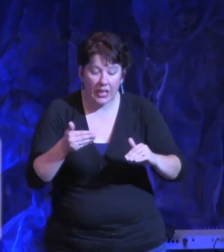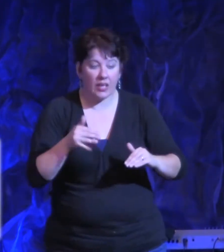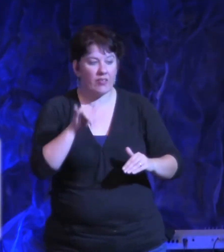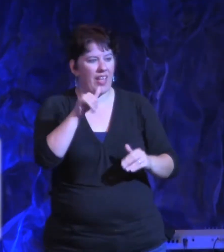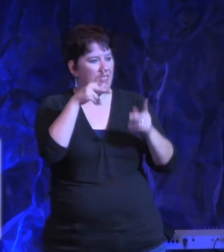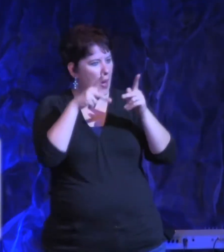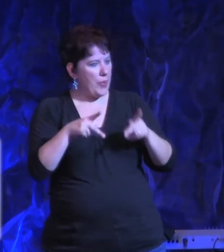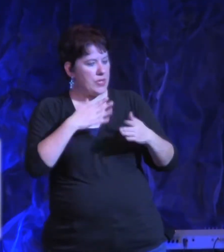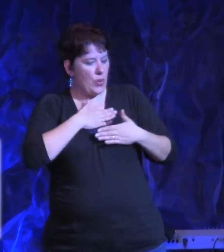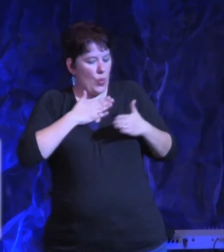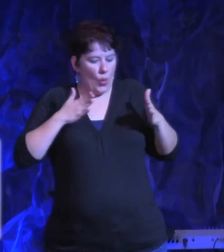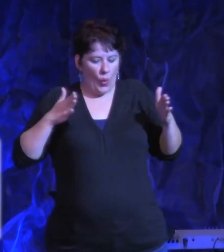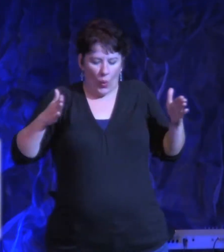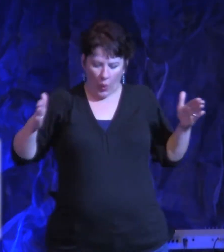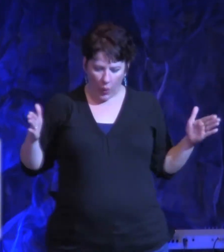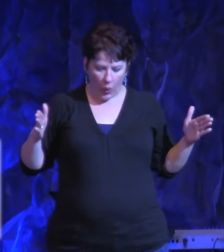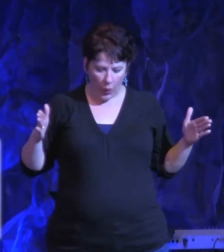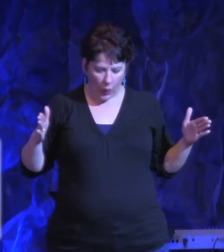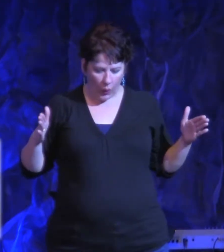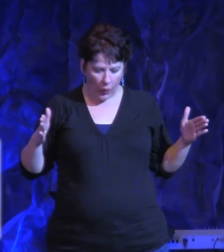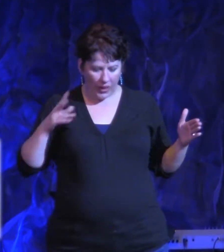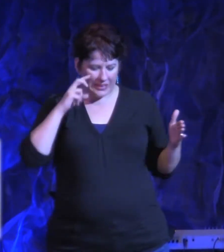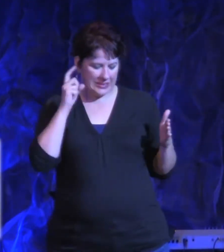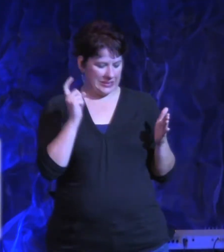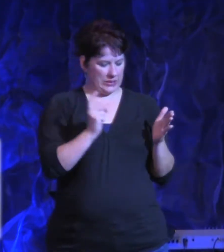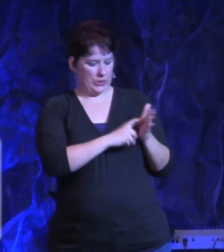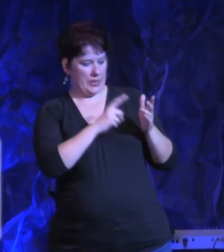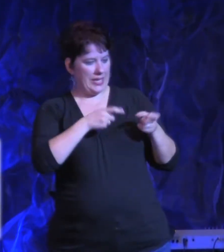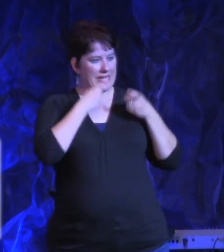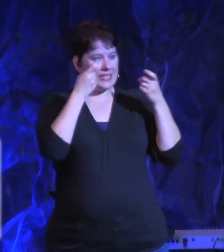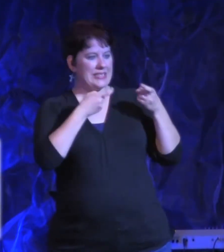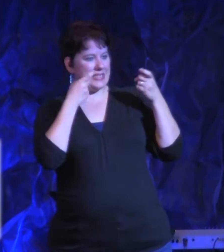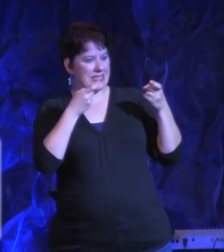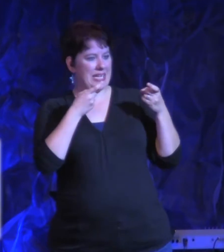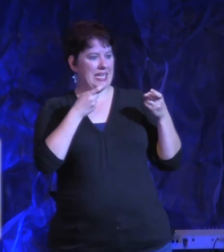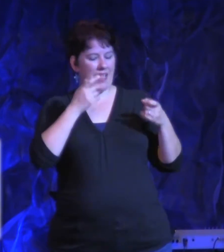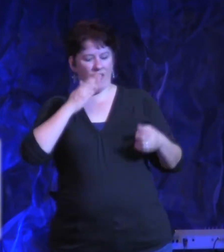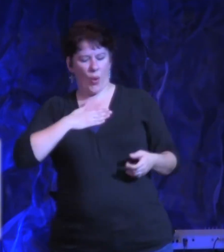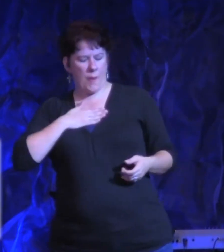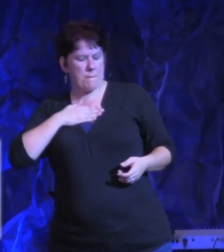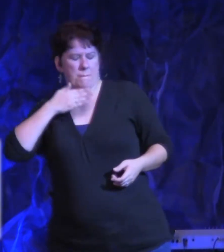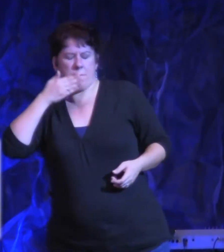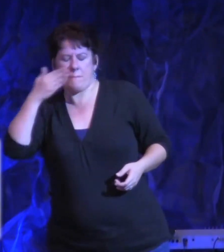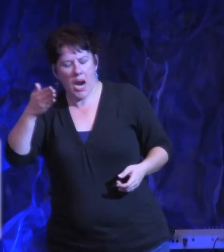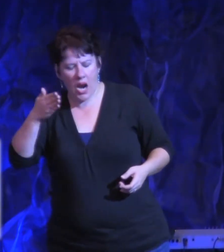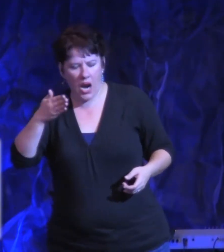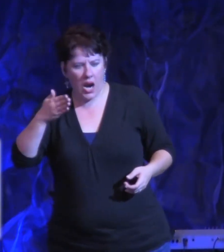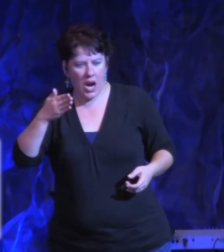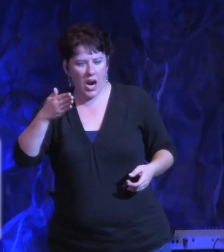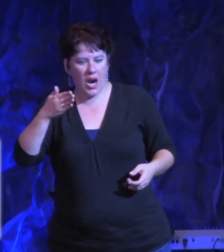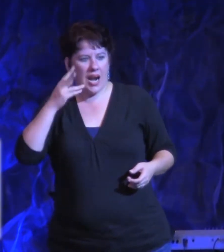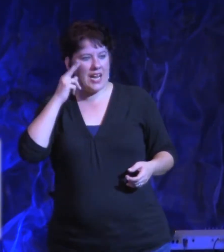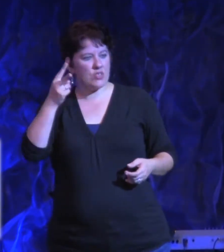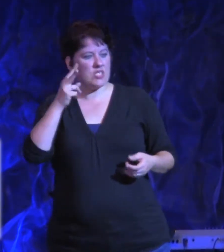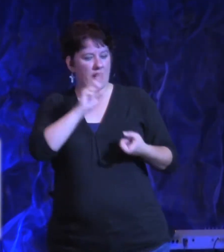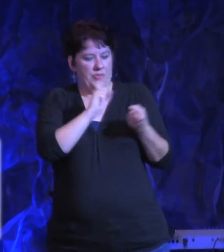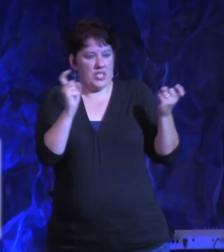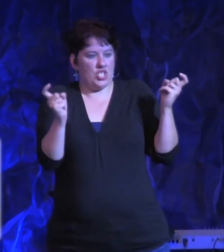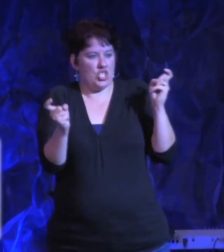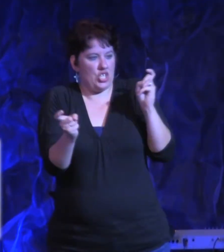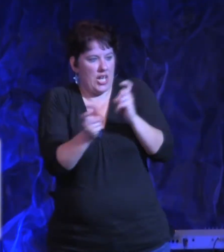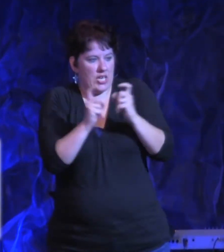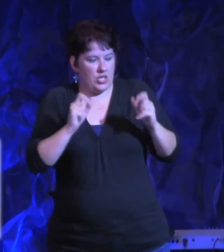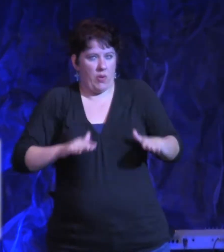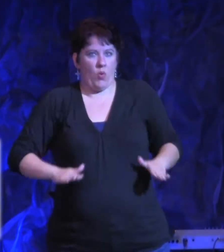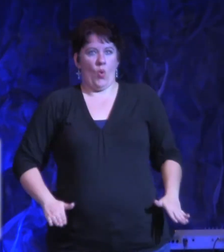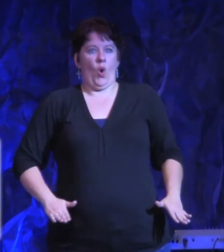heart. And they'll just deal with the sin in their life. And man, it's like the Lord just puts a whole bucket of water on them. And boom, the oil just comes on them. And